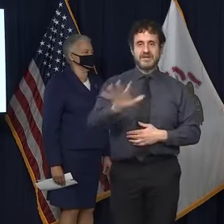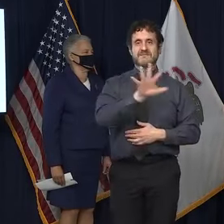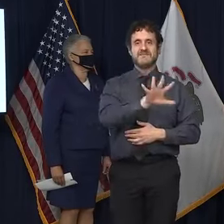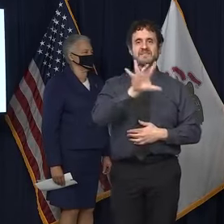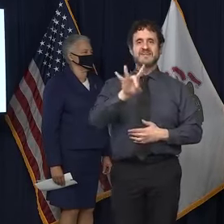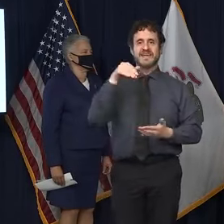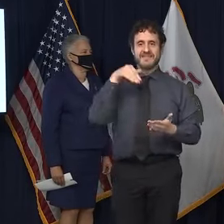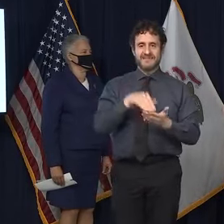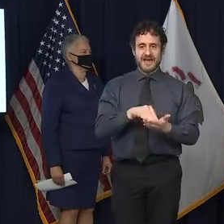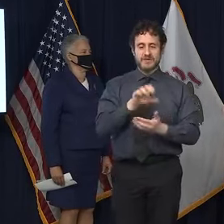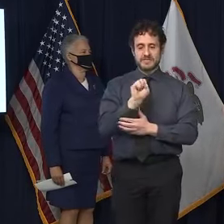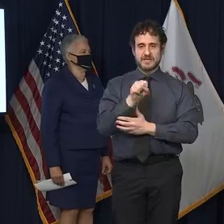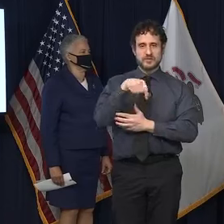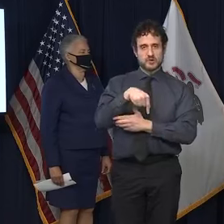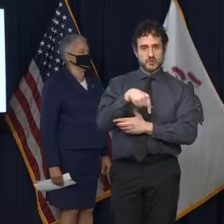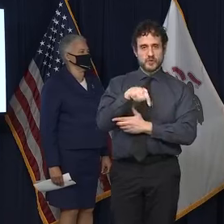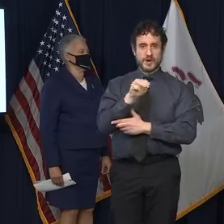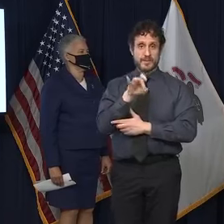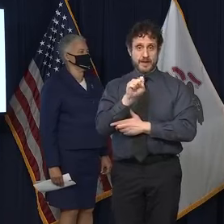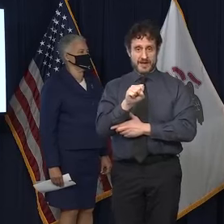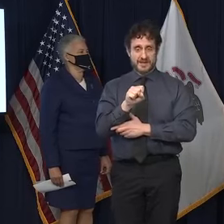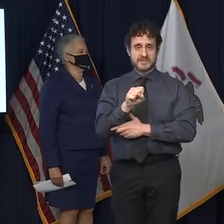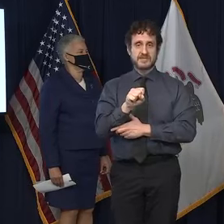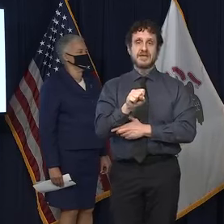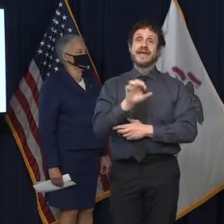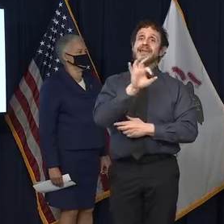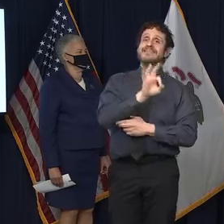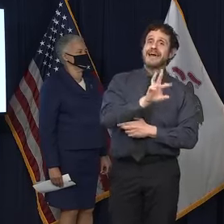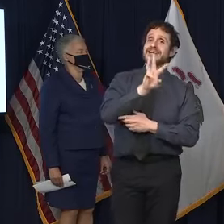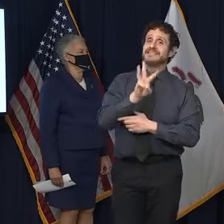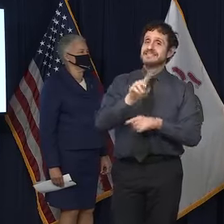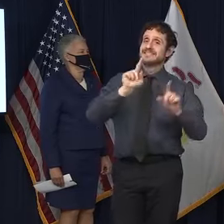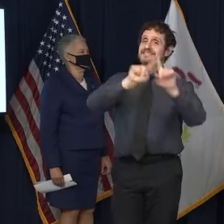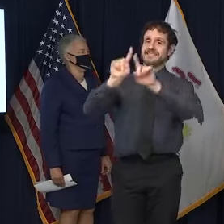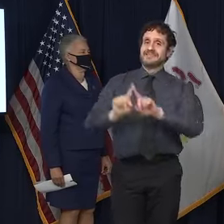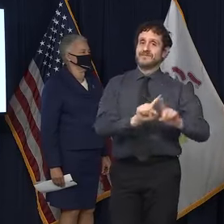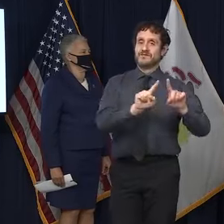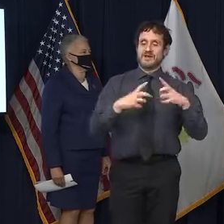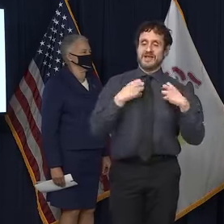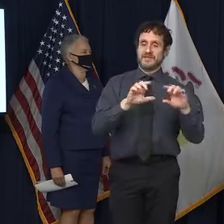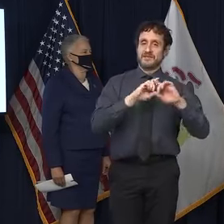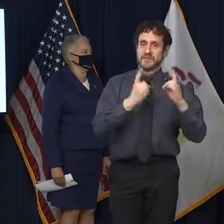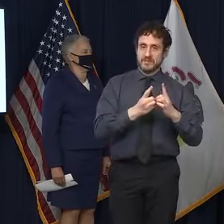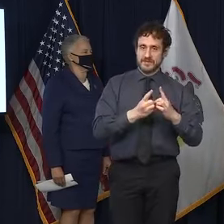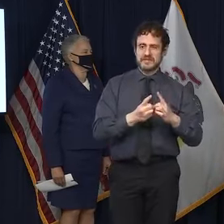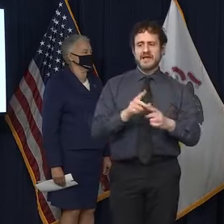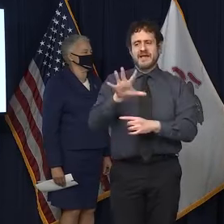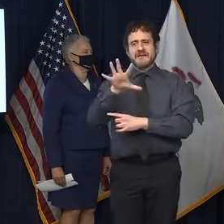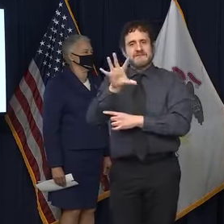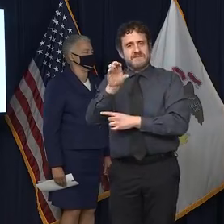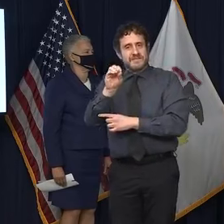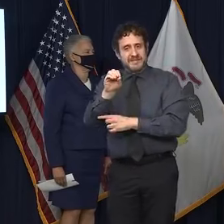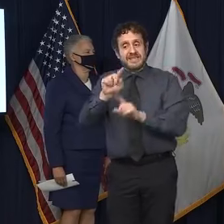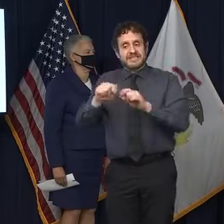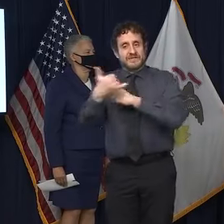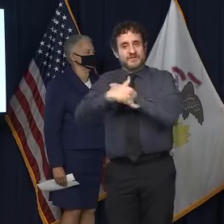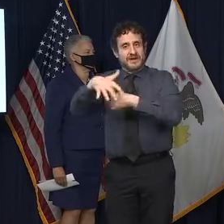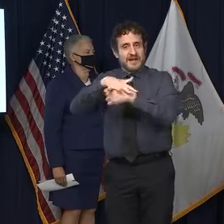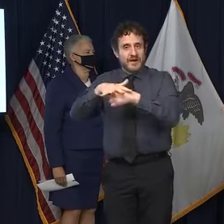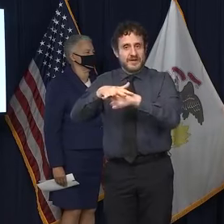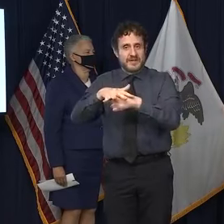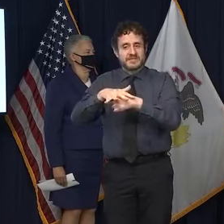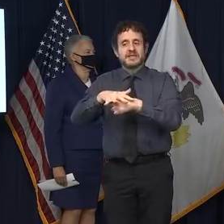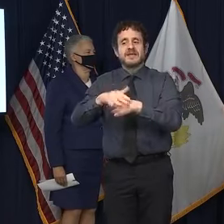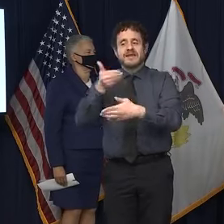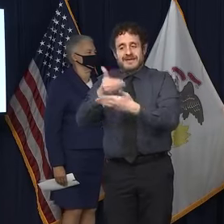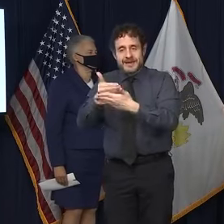And in order to cover the 96 public health departments, the 50 counties that are within range of